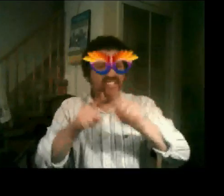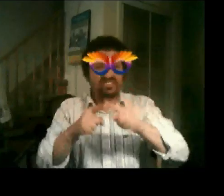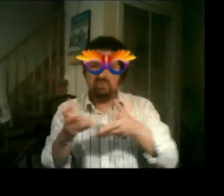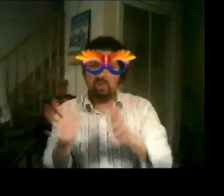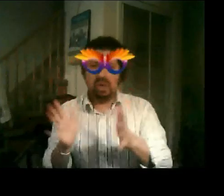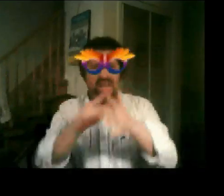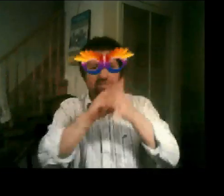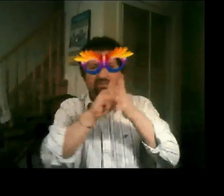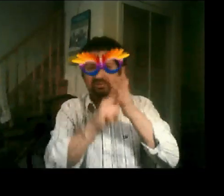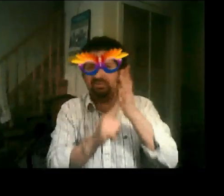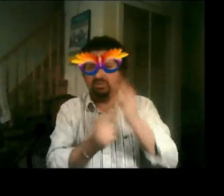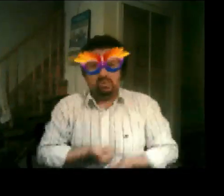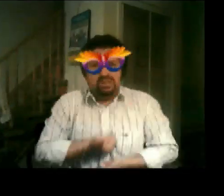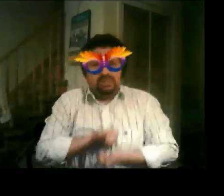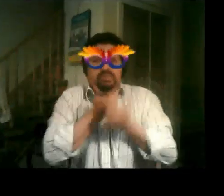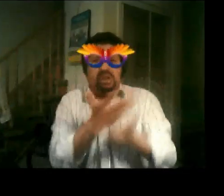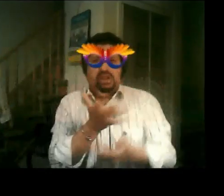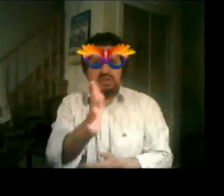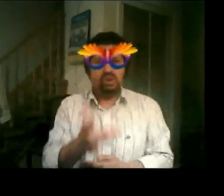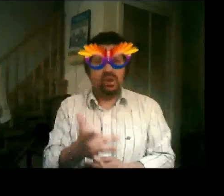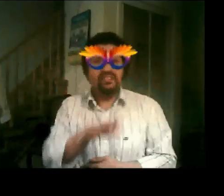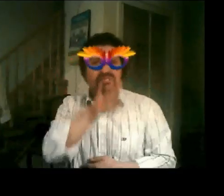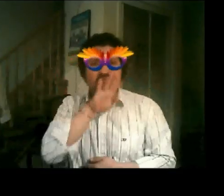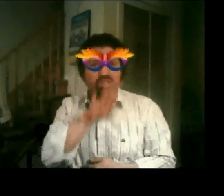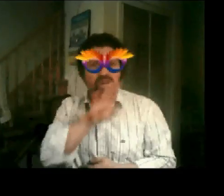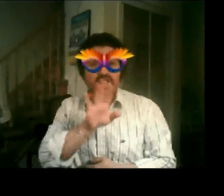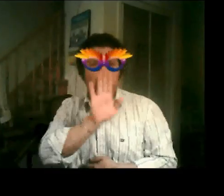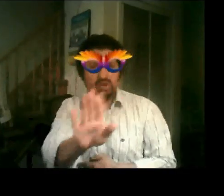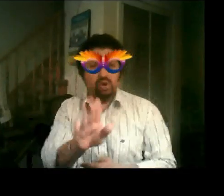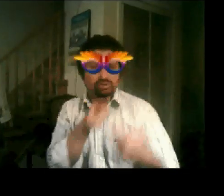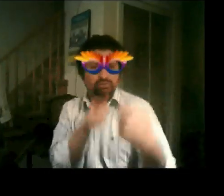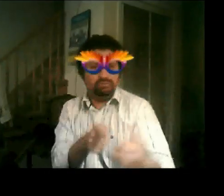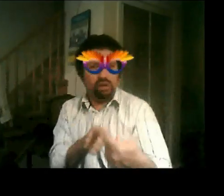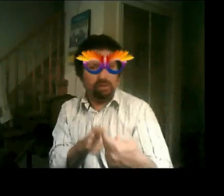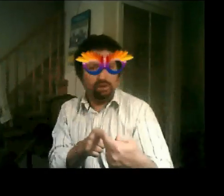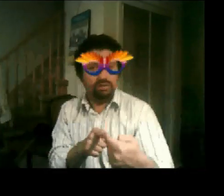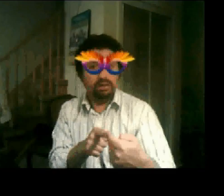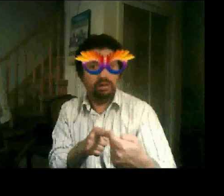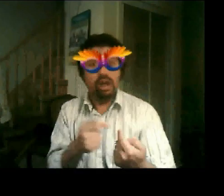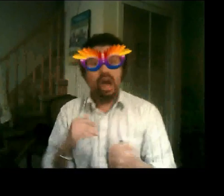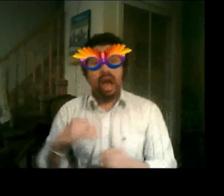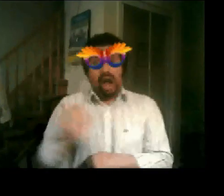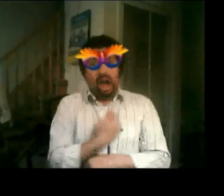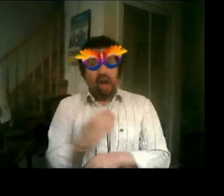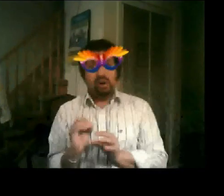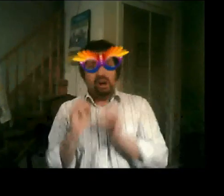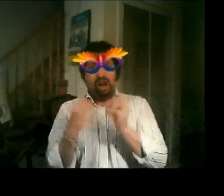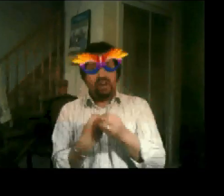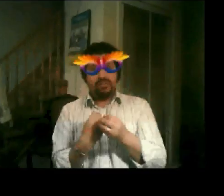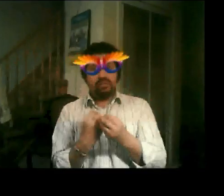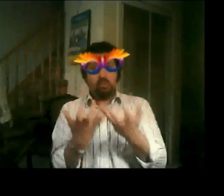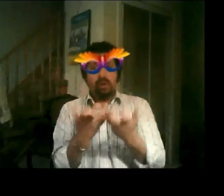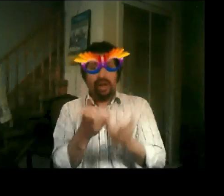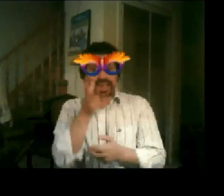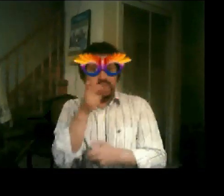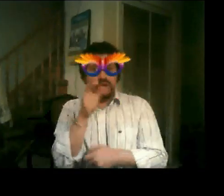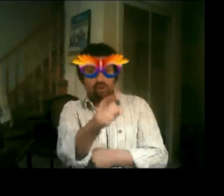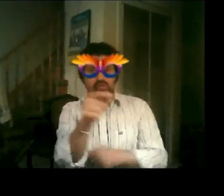beat, boy That's what it's for Put your arms around me Put When it gets